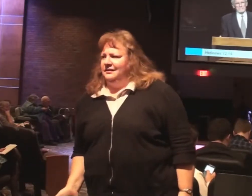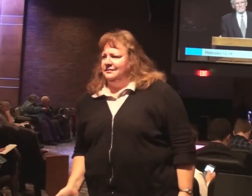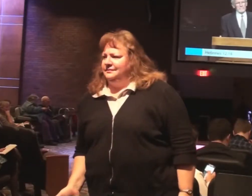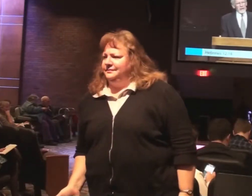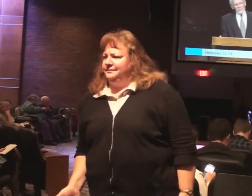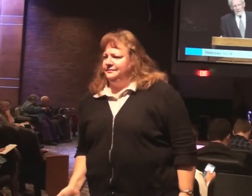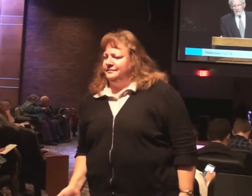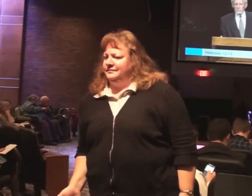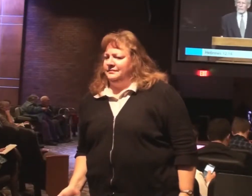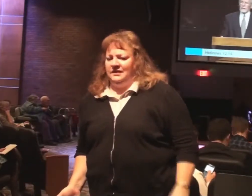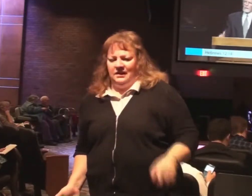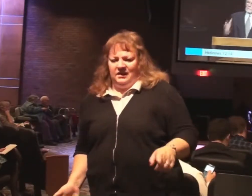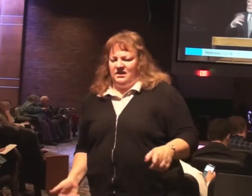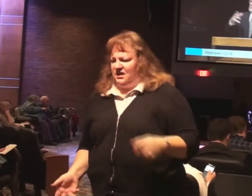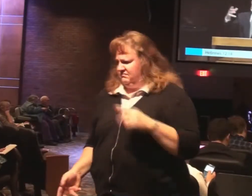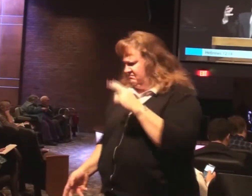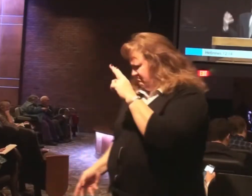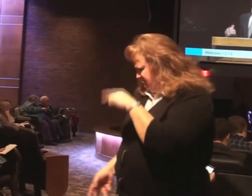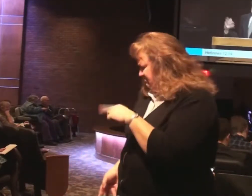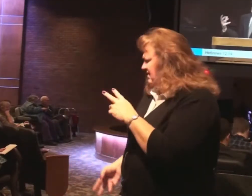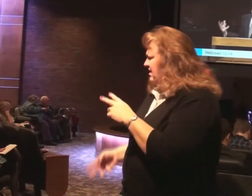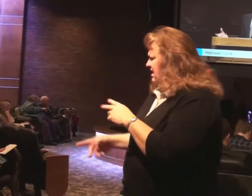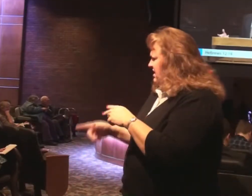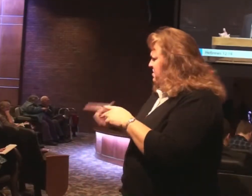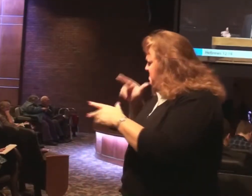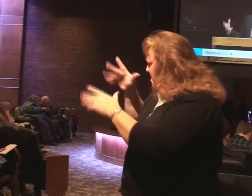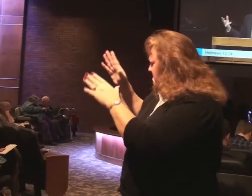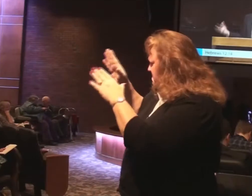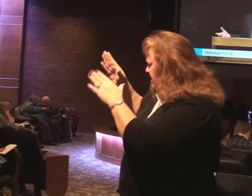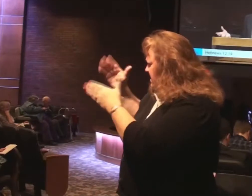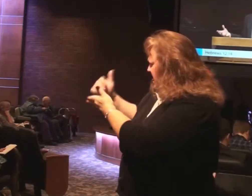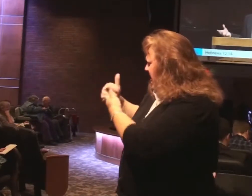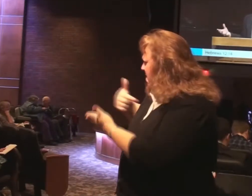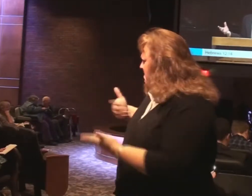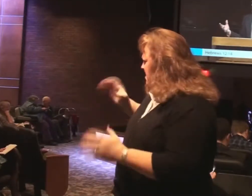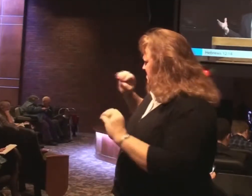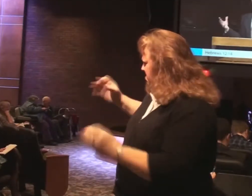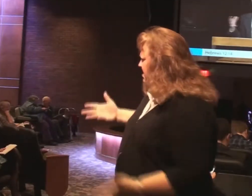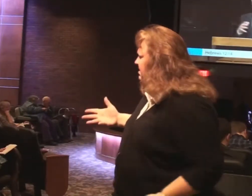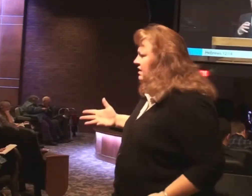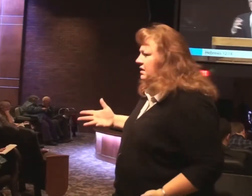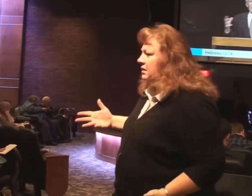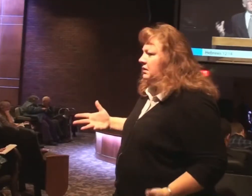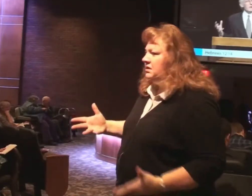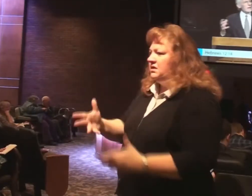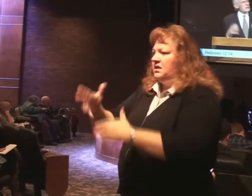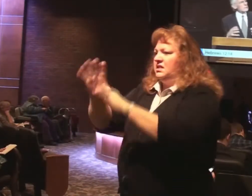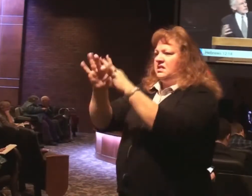They become critical of people. are not paying enough attention. help them. And the body and the family. Get split.